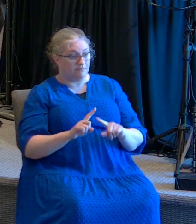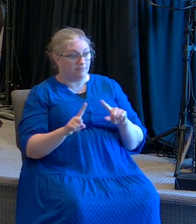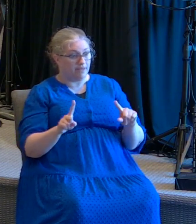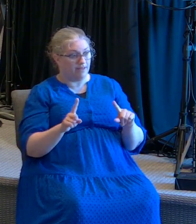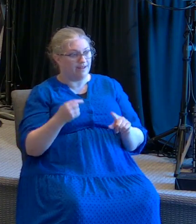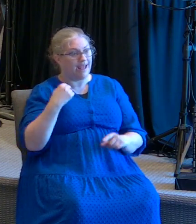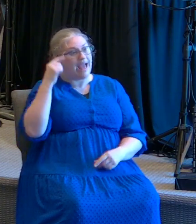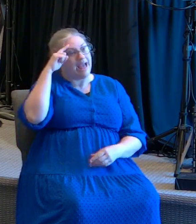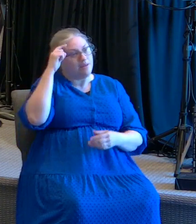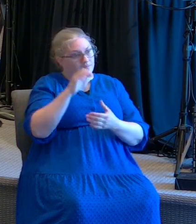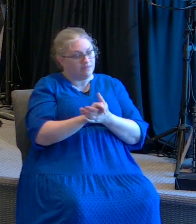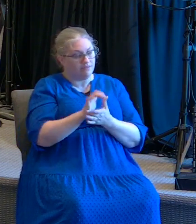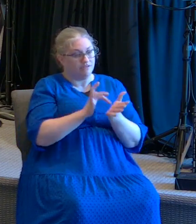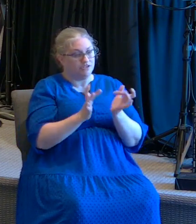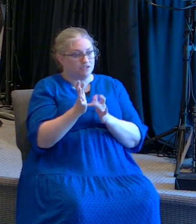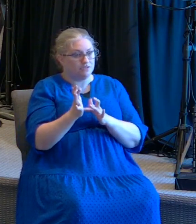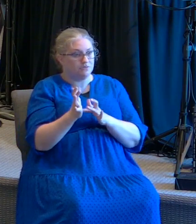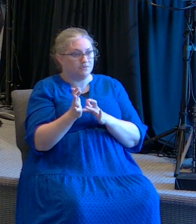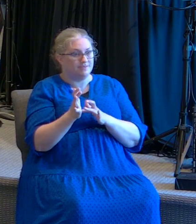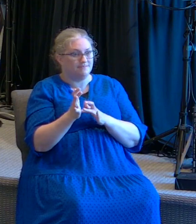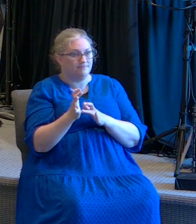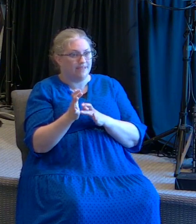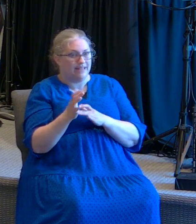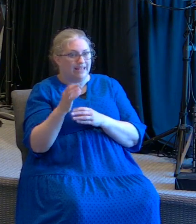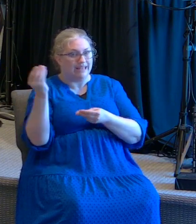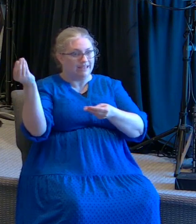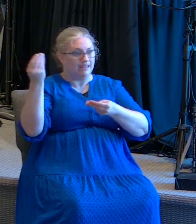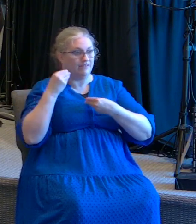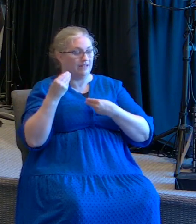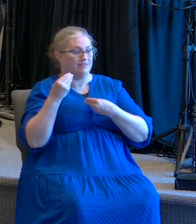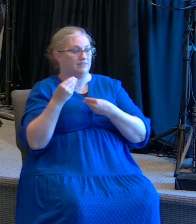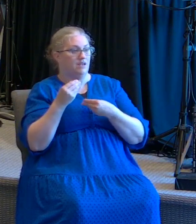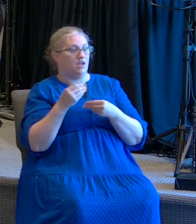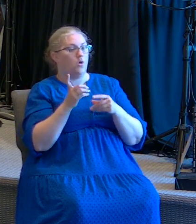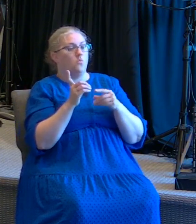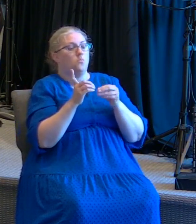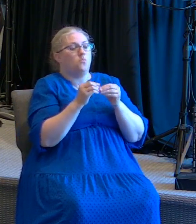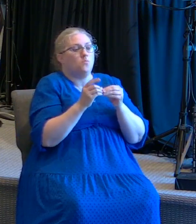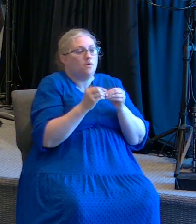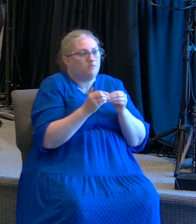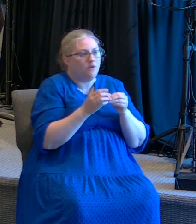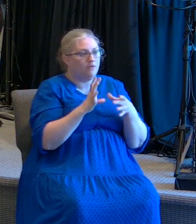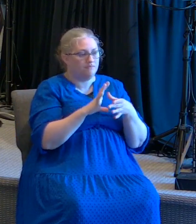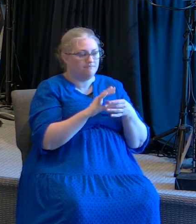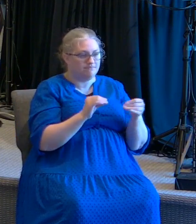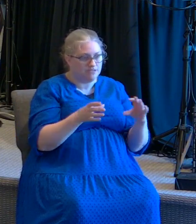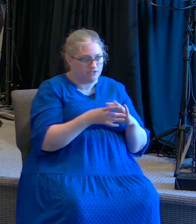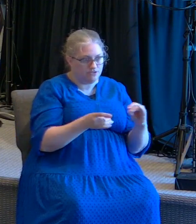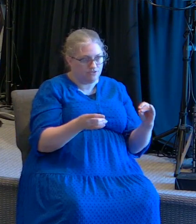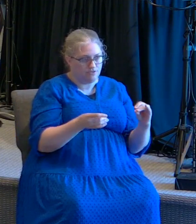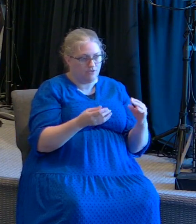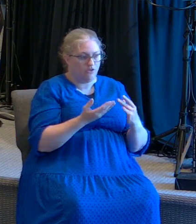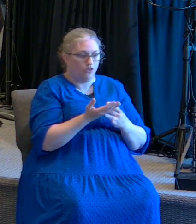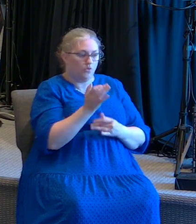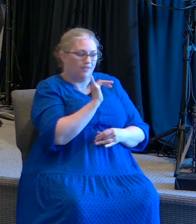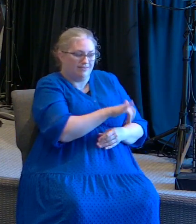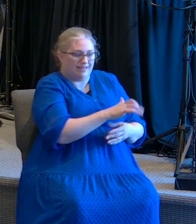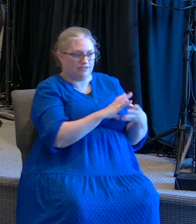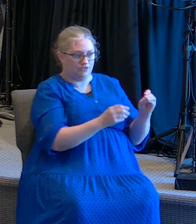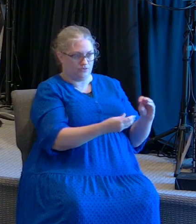believe Jesus was sending us yet another message through this story. Y creo que el Señor Jesús nos envía un mensaje